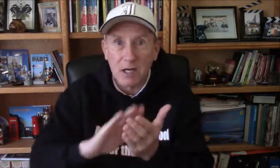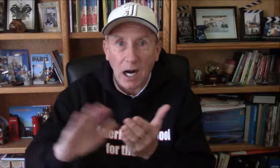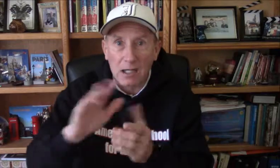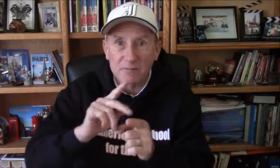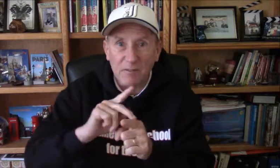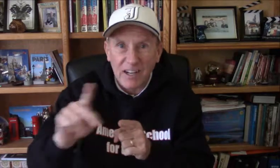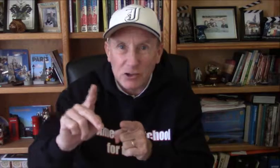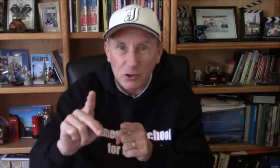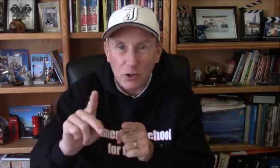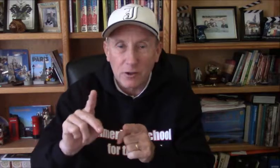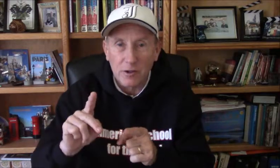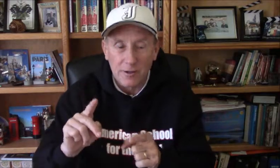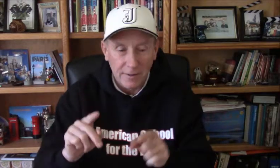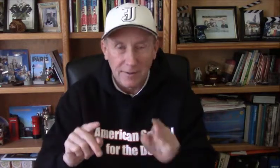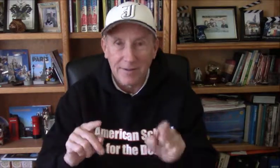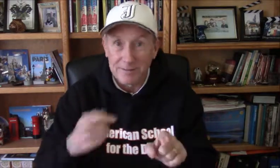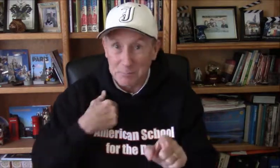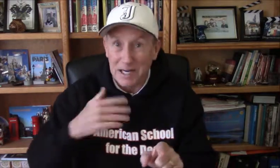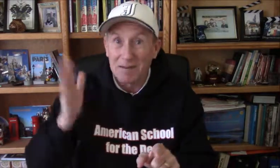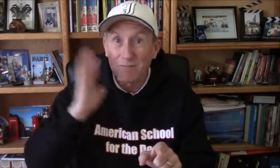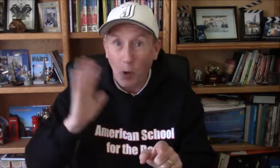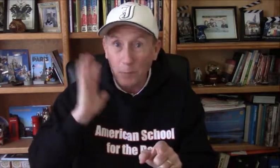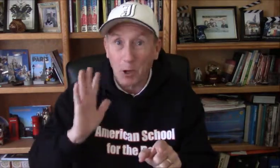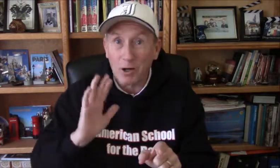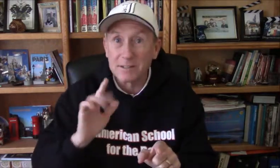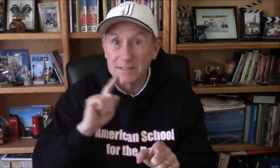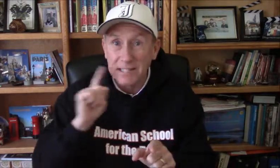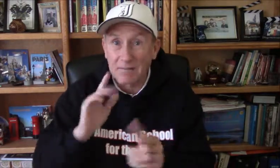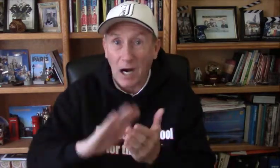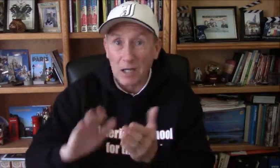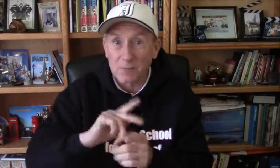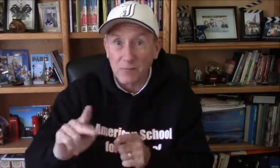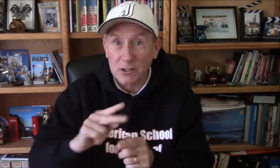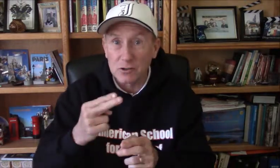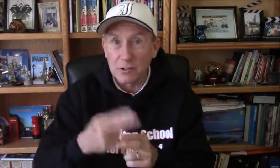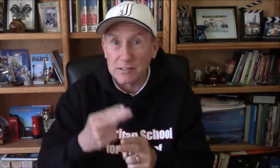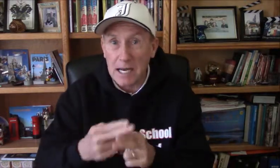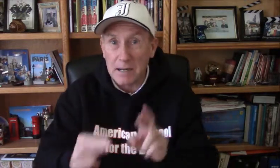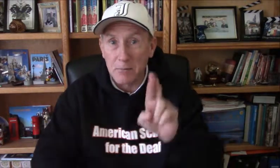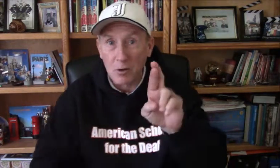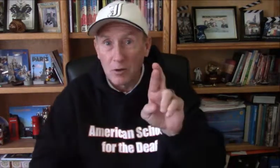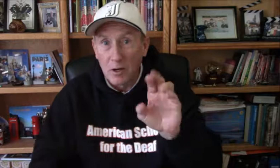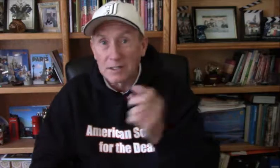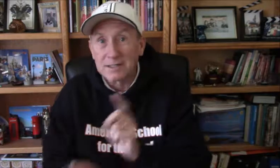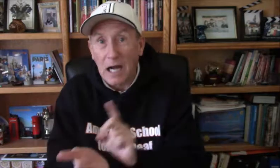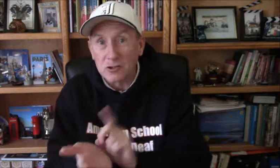college professor. My former deaf college professor named Dr.